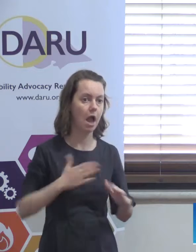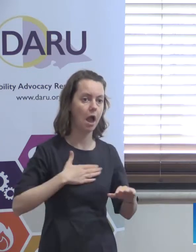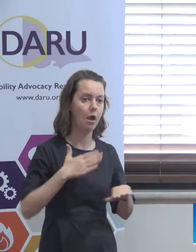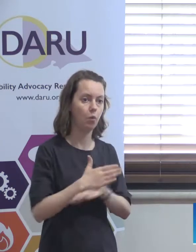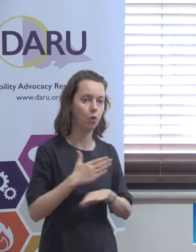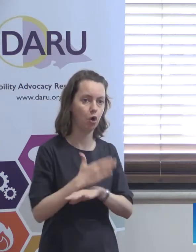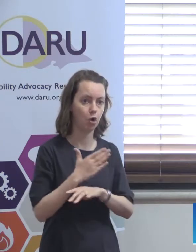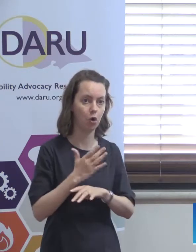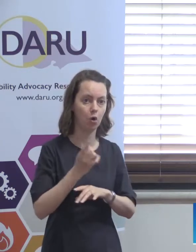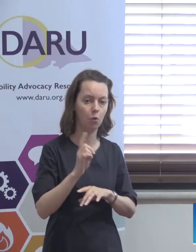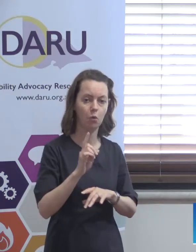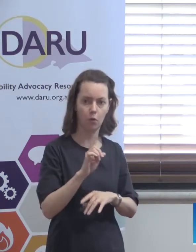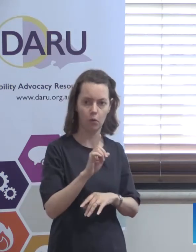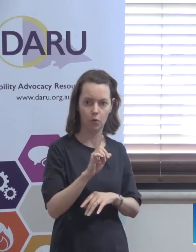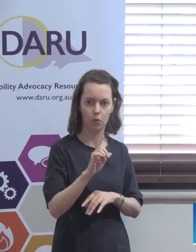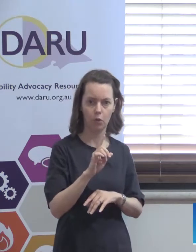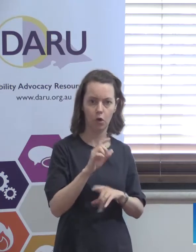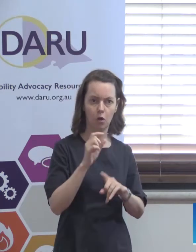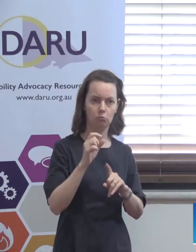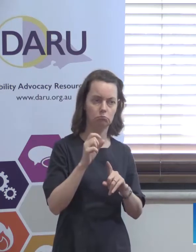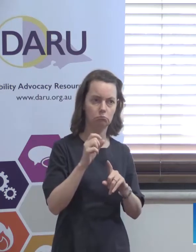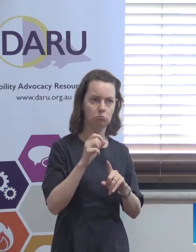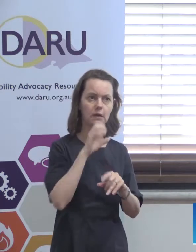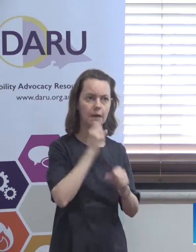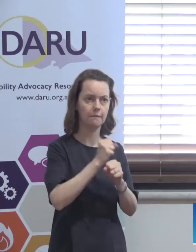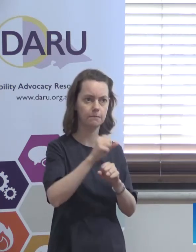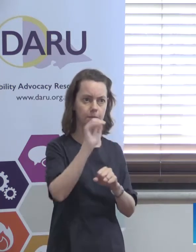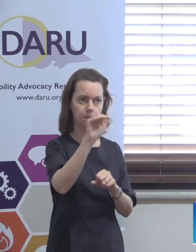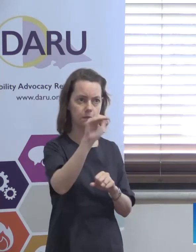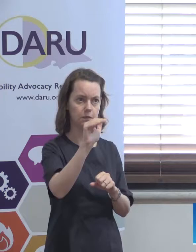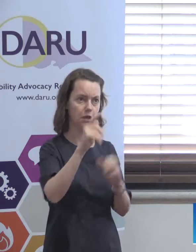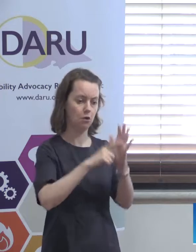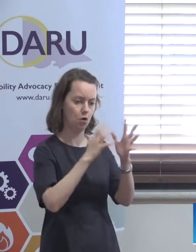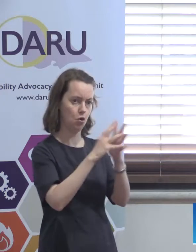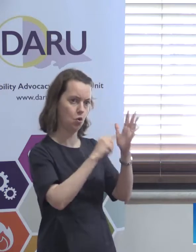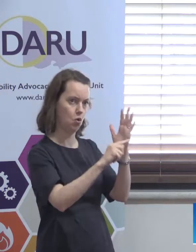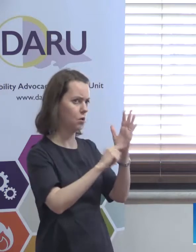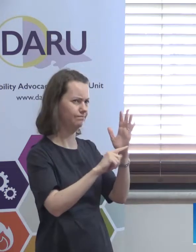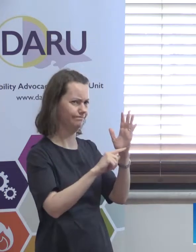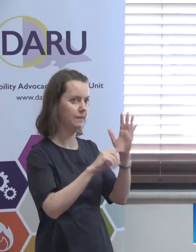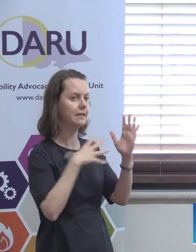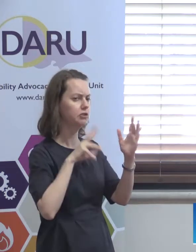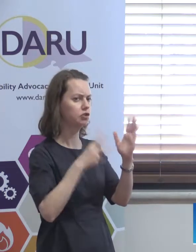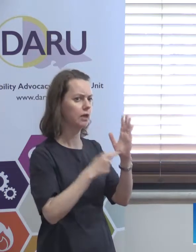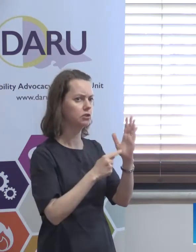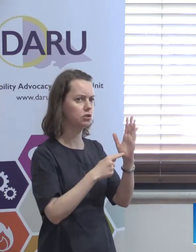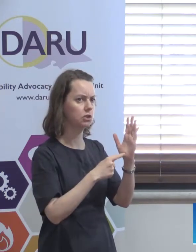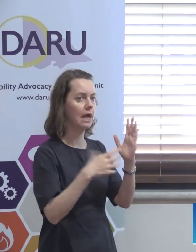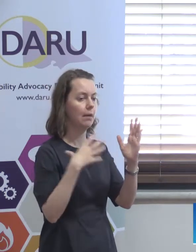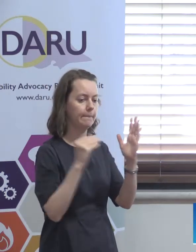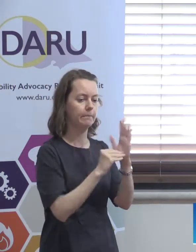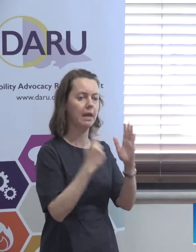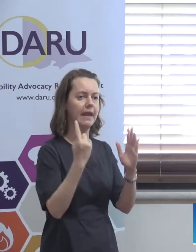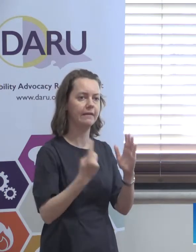doing in the background is lobbying basically to get some amendments to the legislation. In particular to get independent